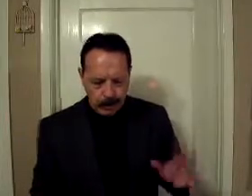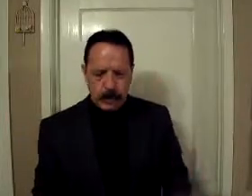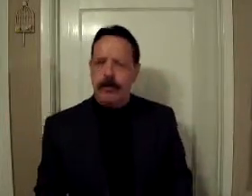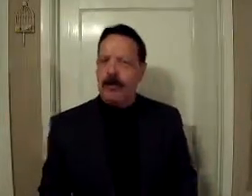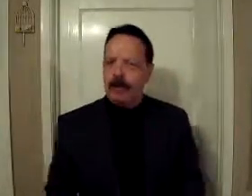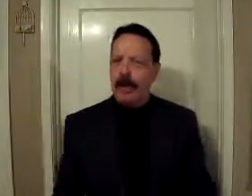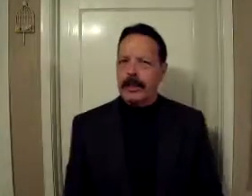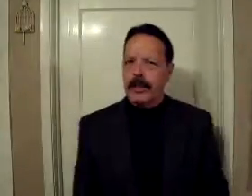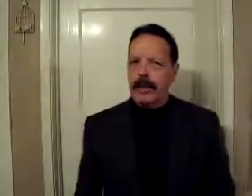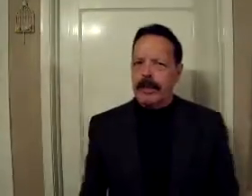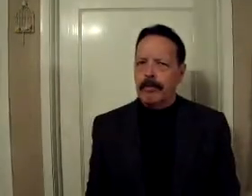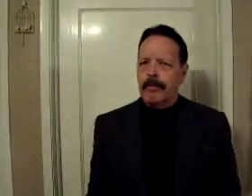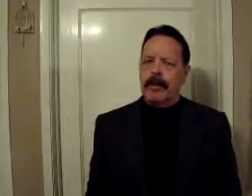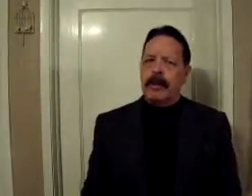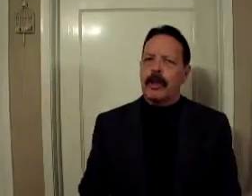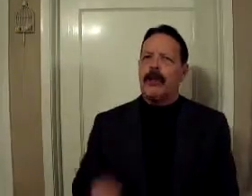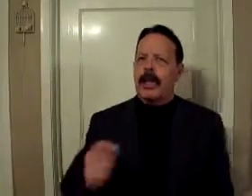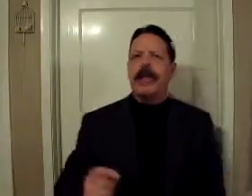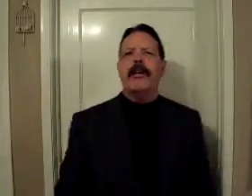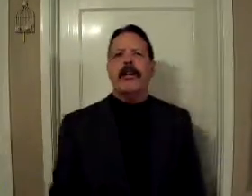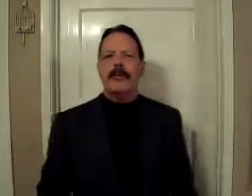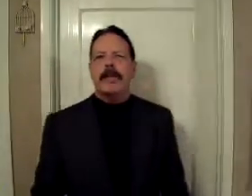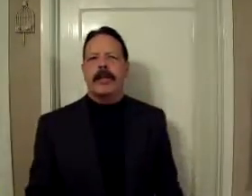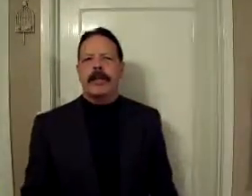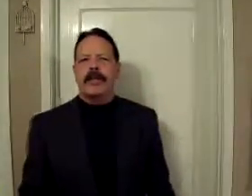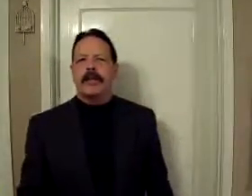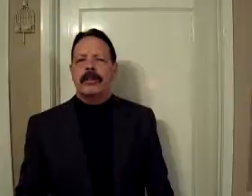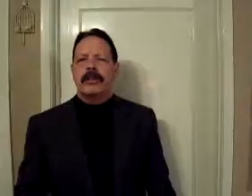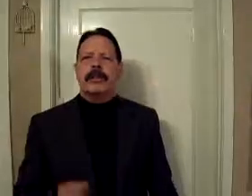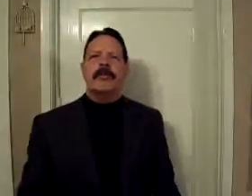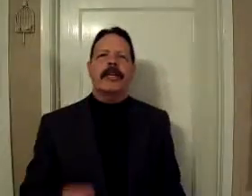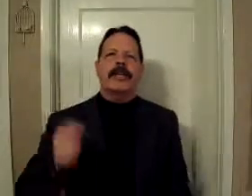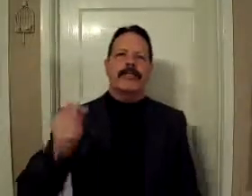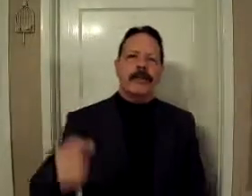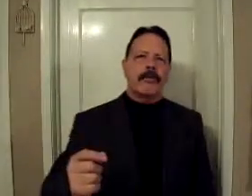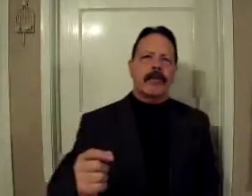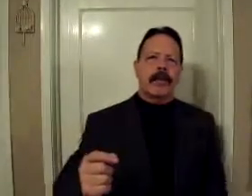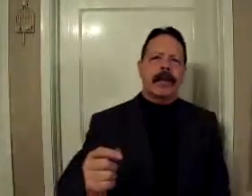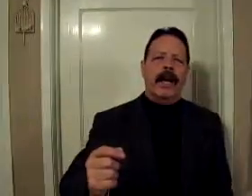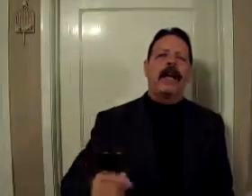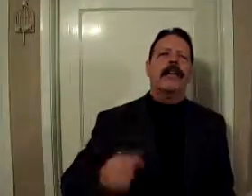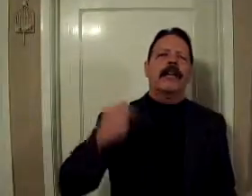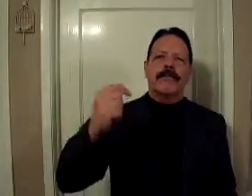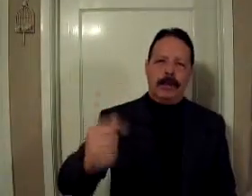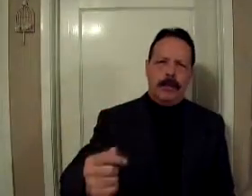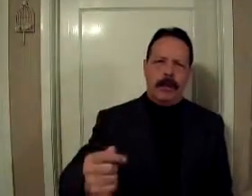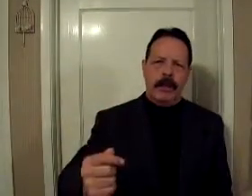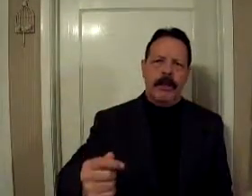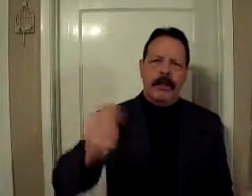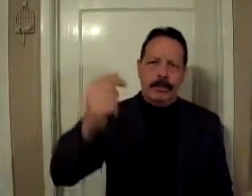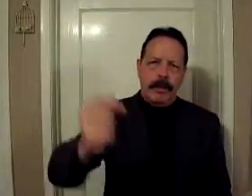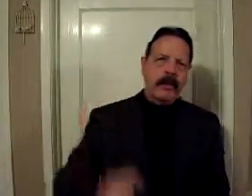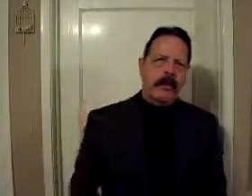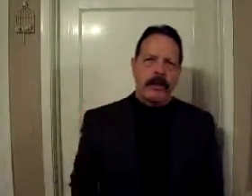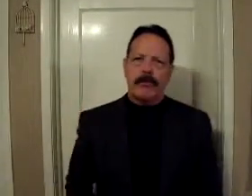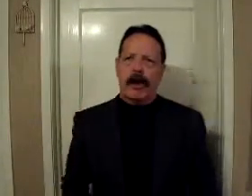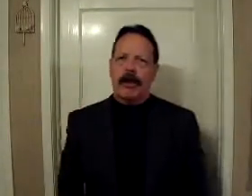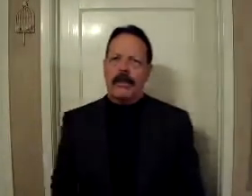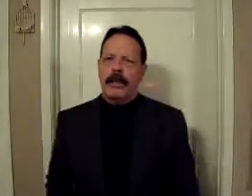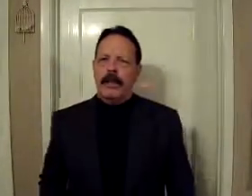wisdom that God gave him. So here is Peter simply affirming and confirming the ministry of Paul. He